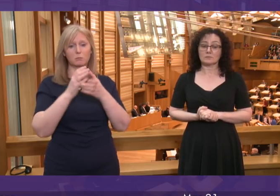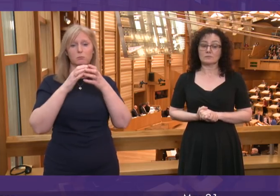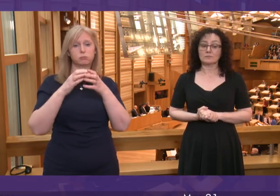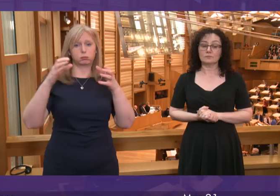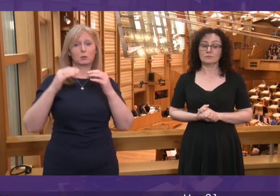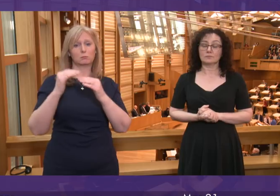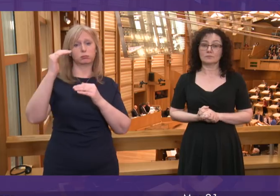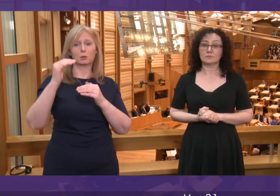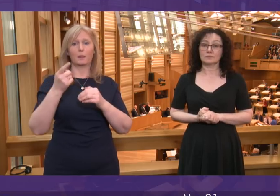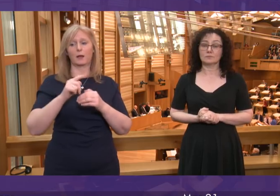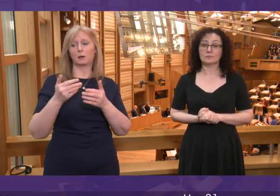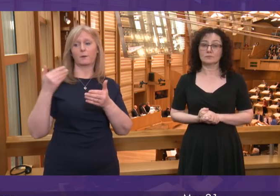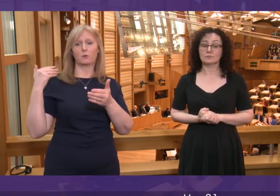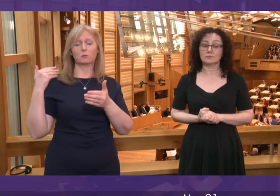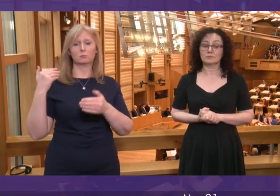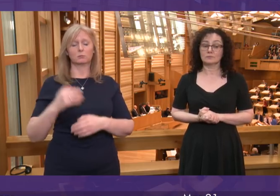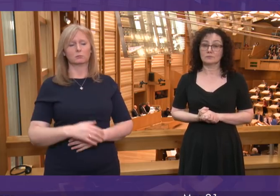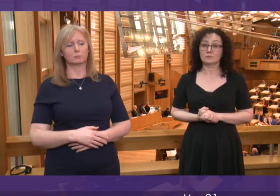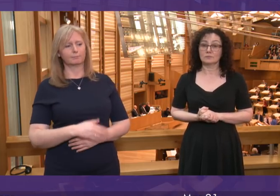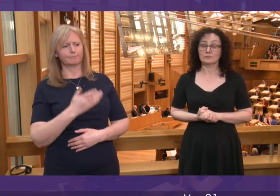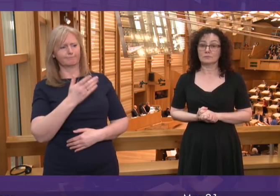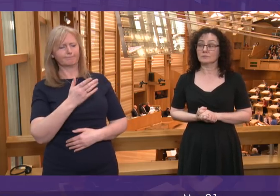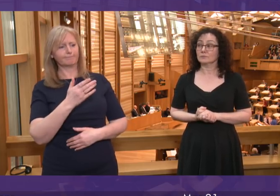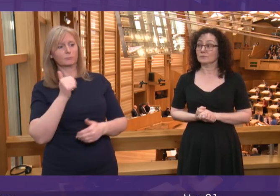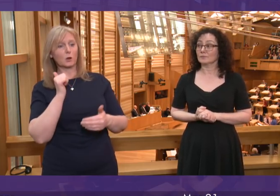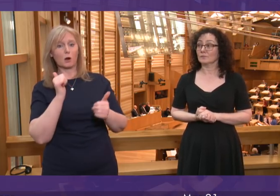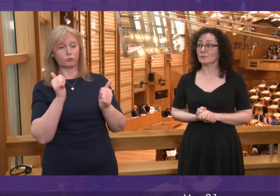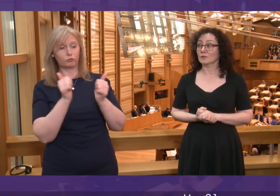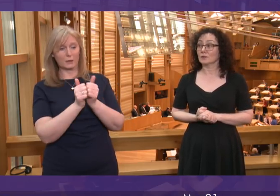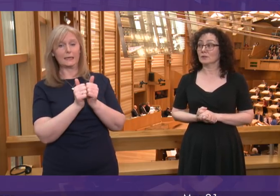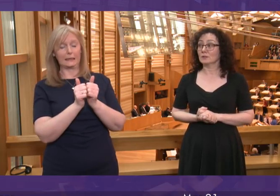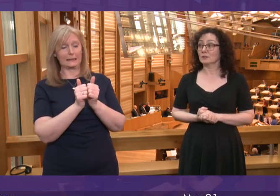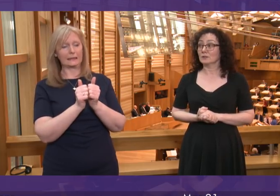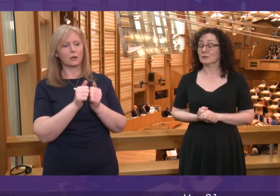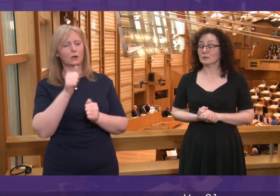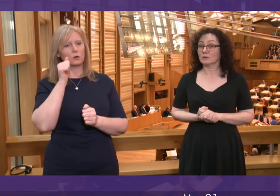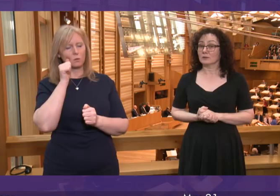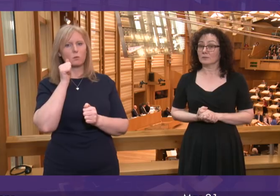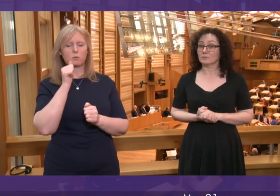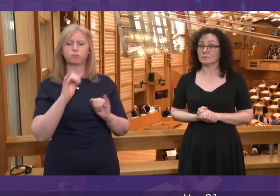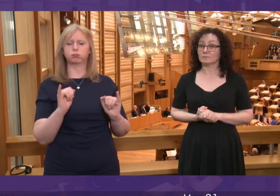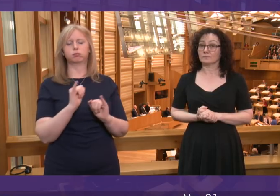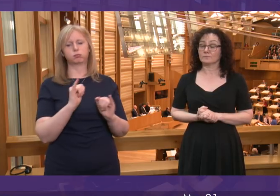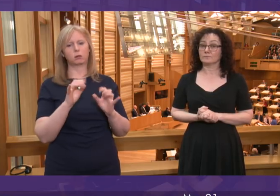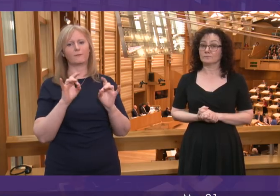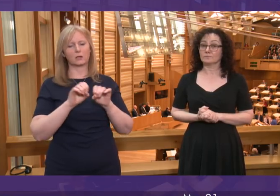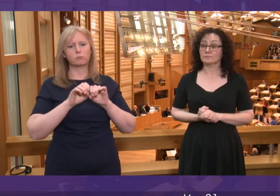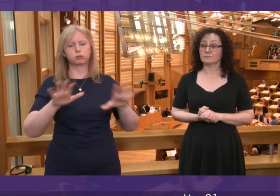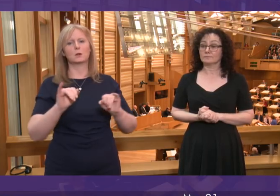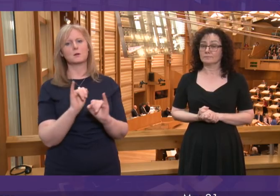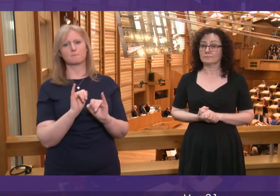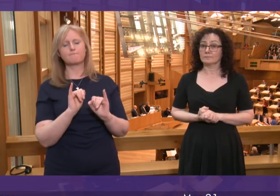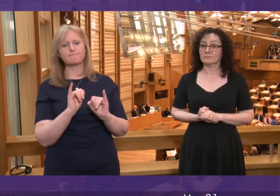Service. Richard Leonard says these issues are urgent and I couldn't agree more. I know how devastating infection outbreaks are in hospitals,